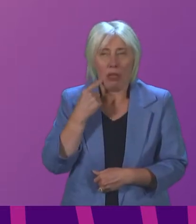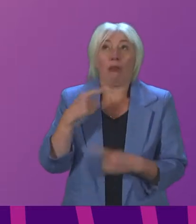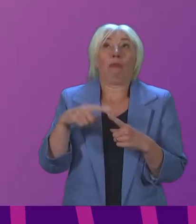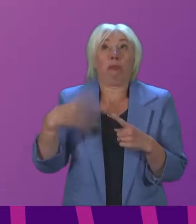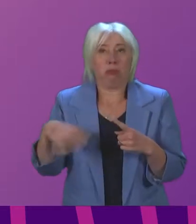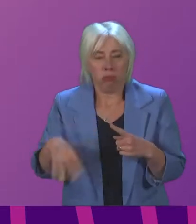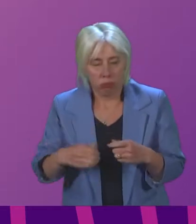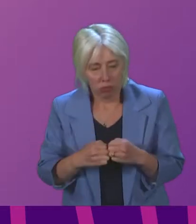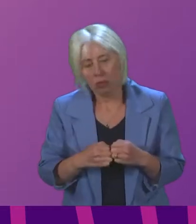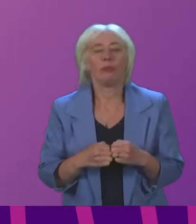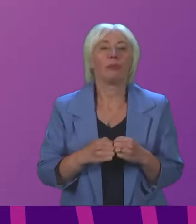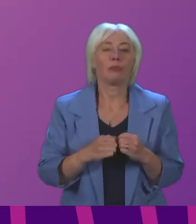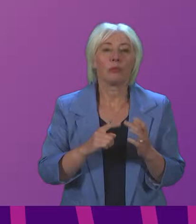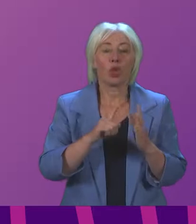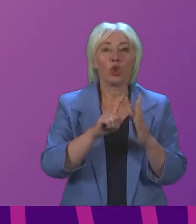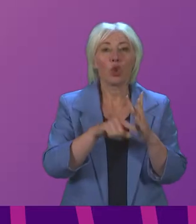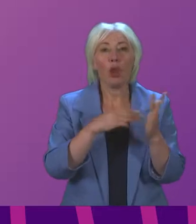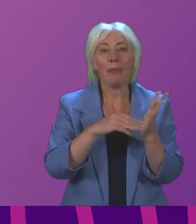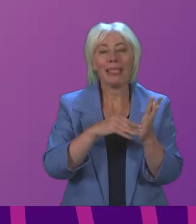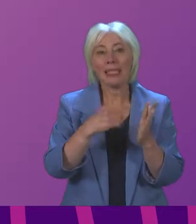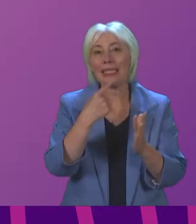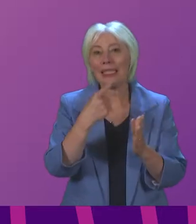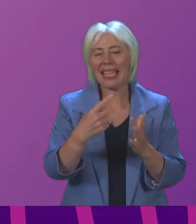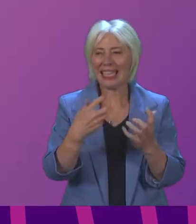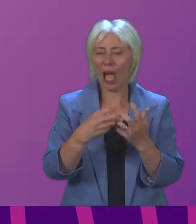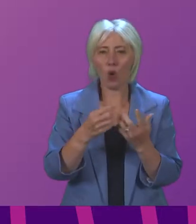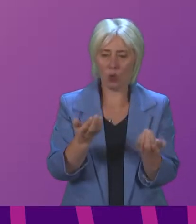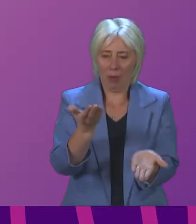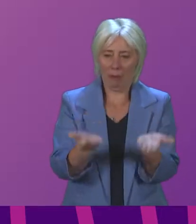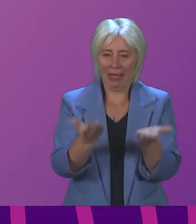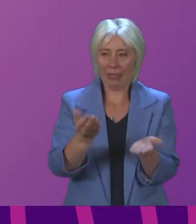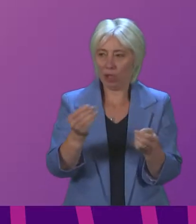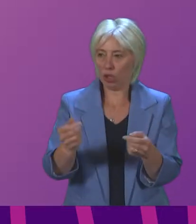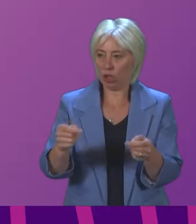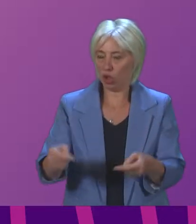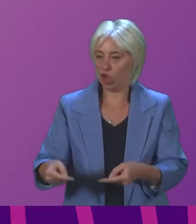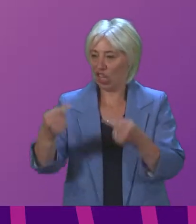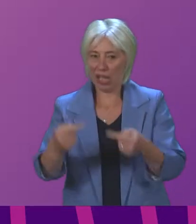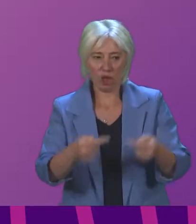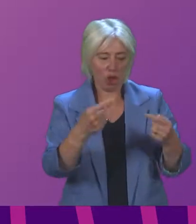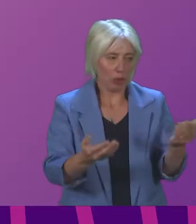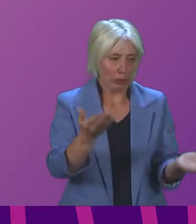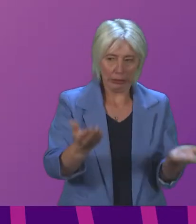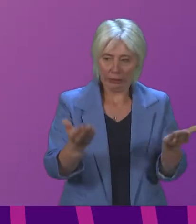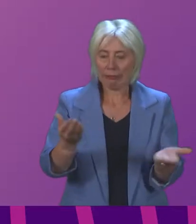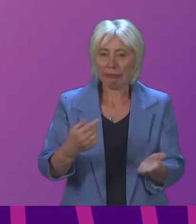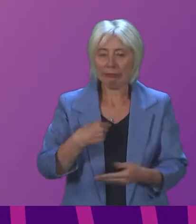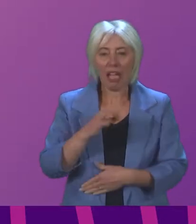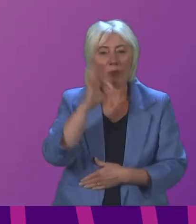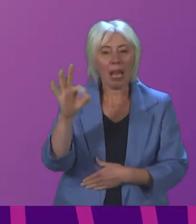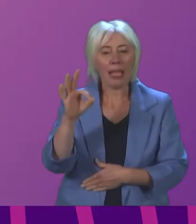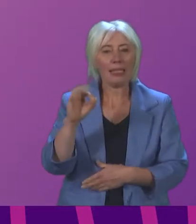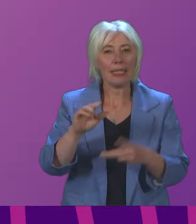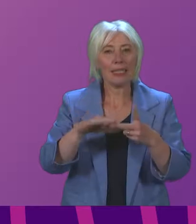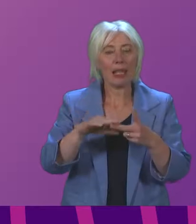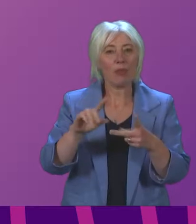Mason's contribution he discussed how we balance the challenges and in health I have asked the Deputy First Minister